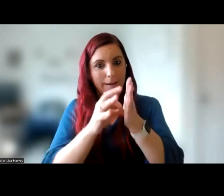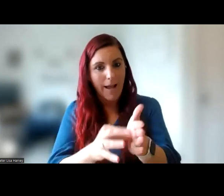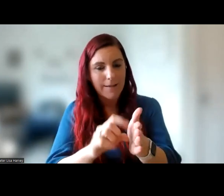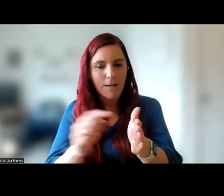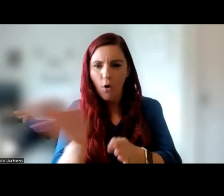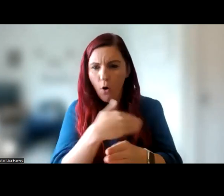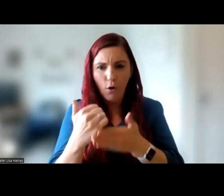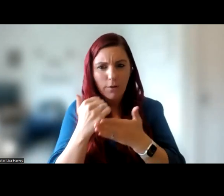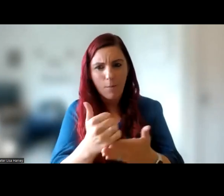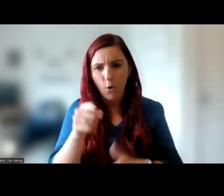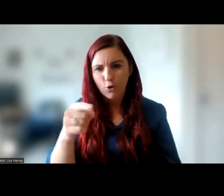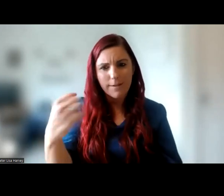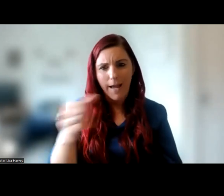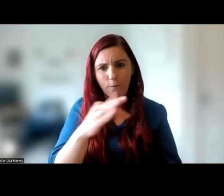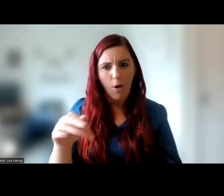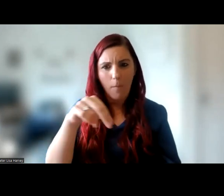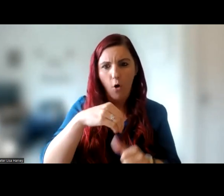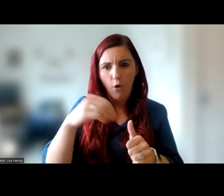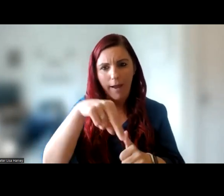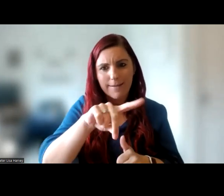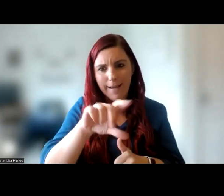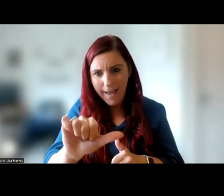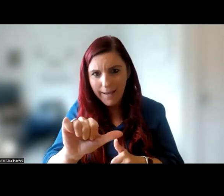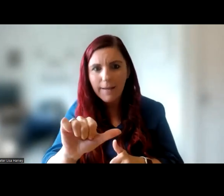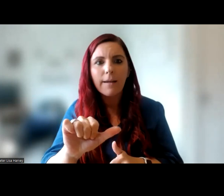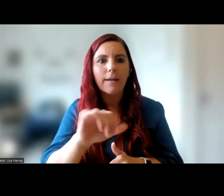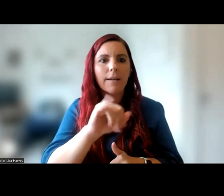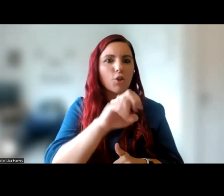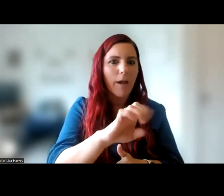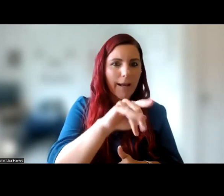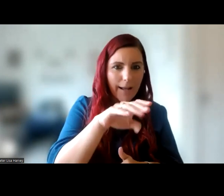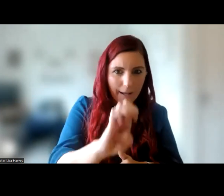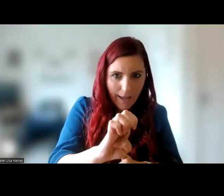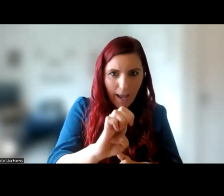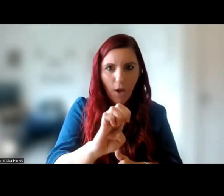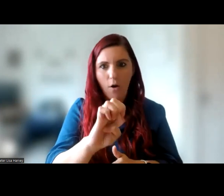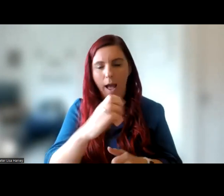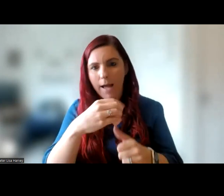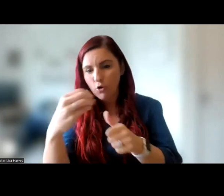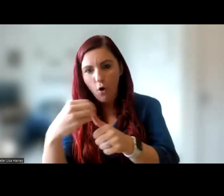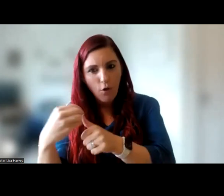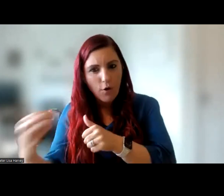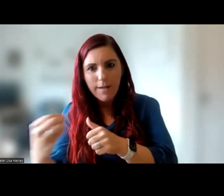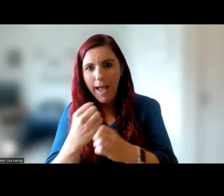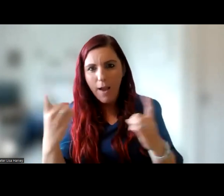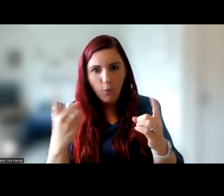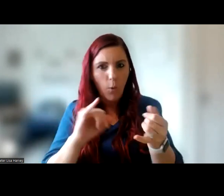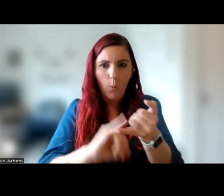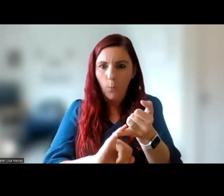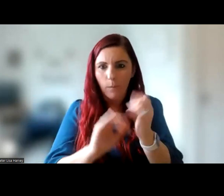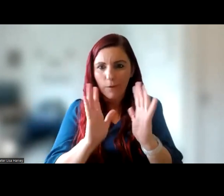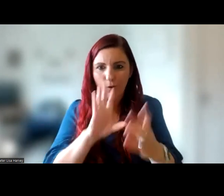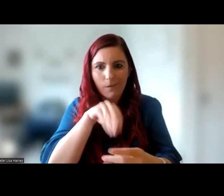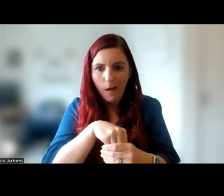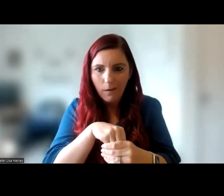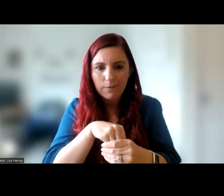support she has had from NDA colleagues. Jane Clare and Ros Tanning among them, but also everyone who works hard behind the scenes